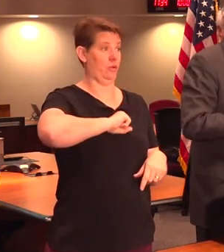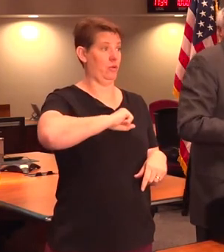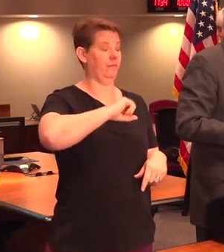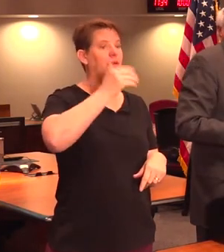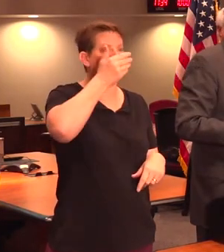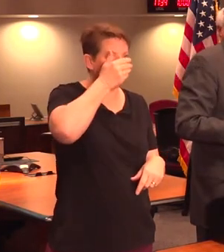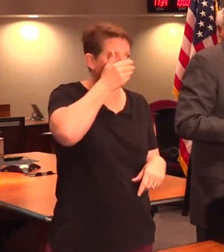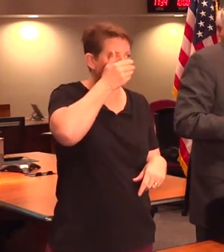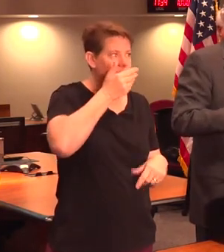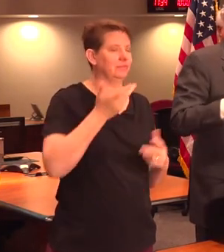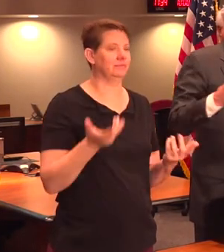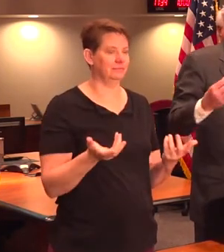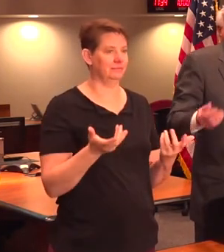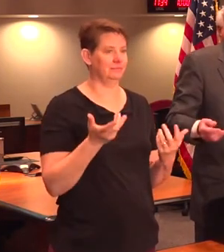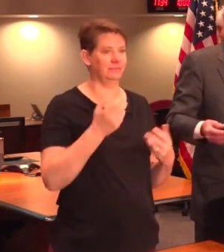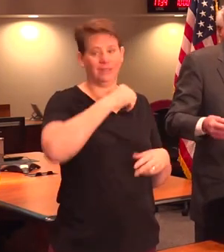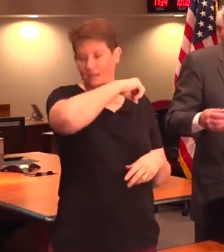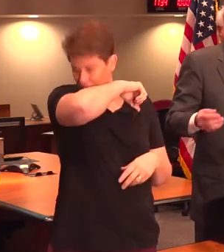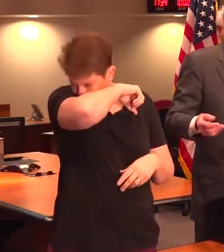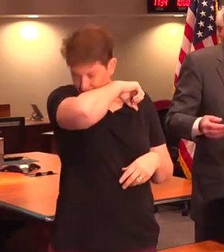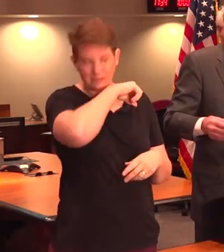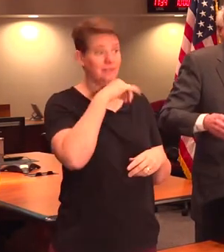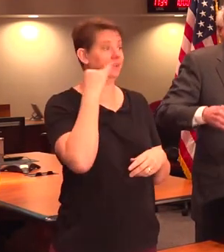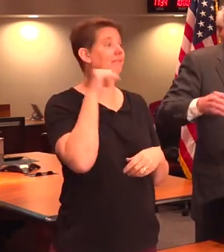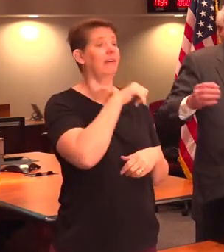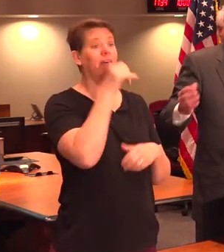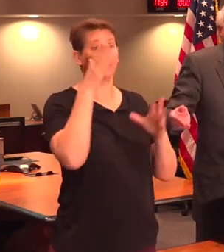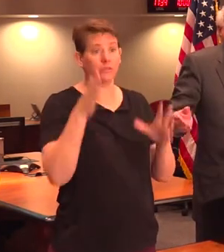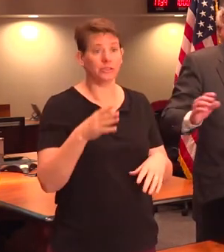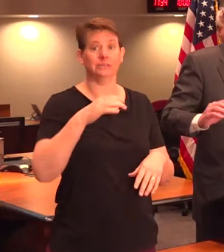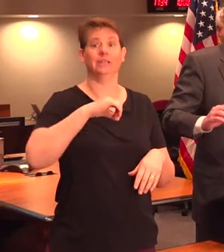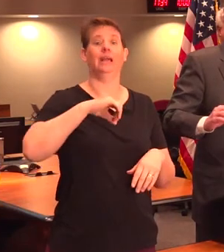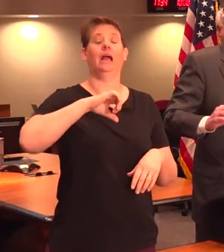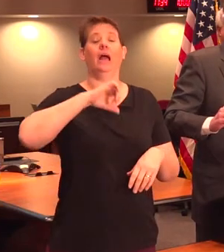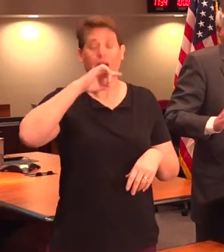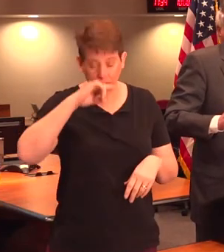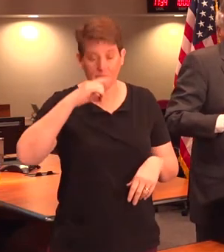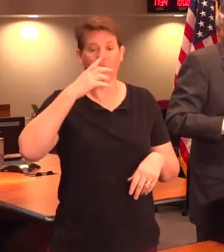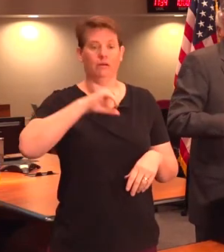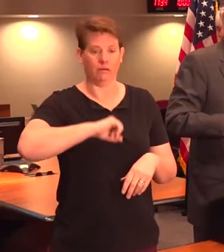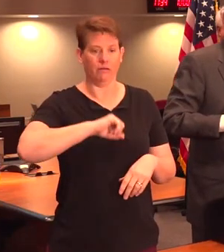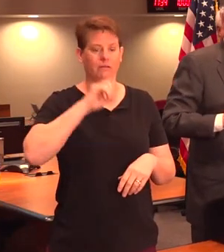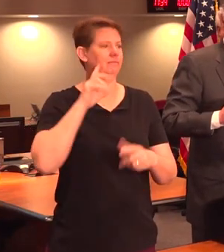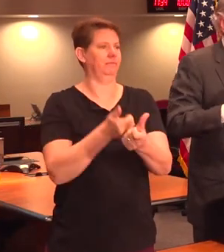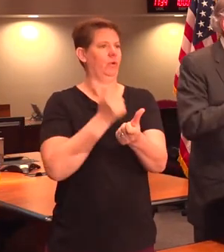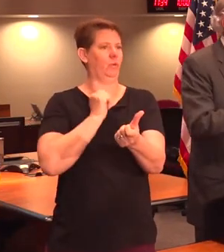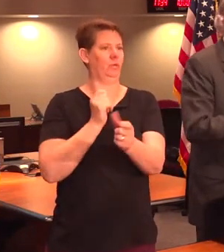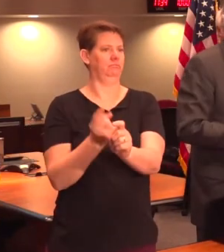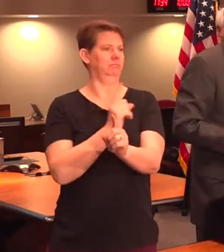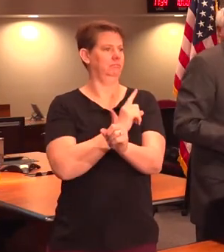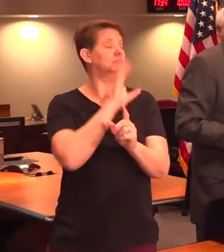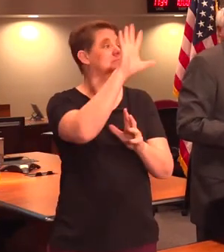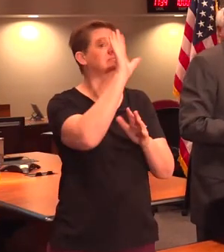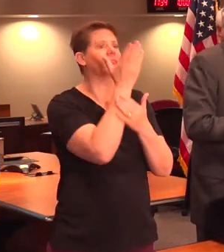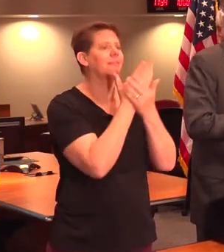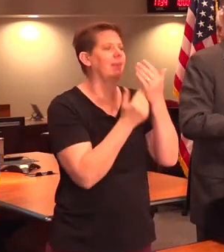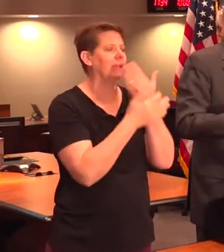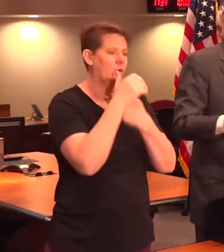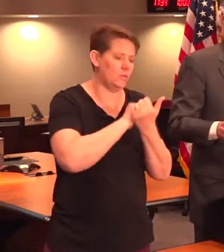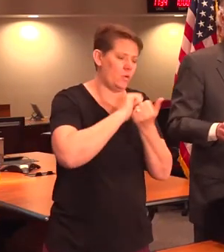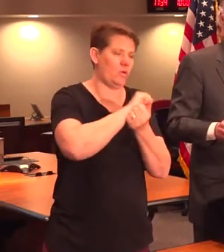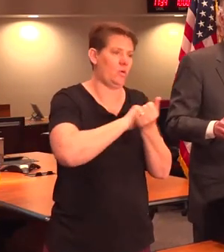cover your mouth. If someone is sneezing or coughing, stay away from it. Wash your hands